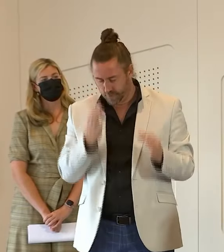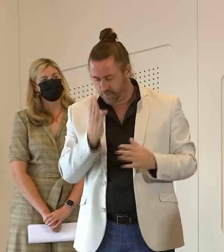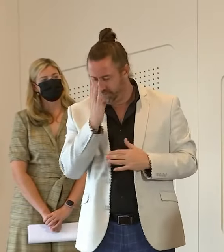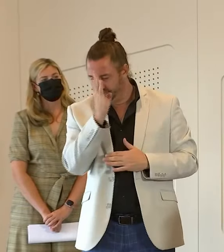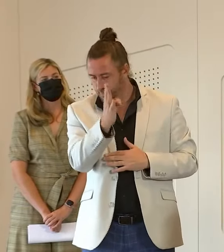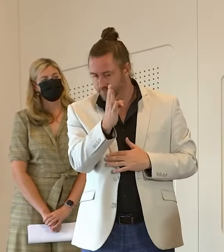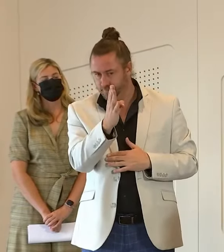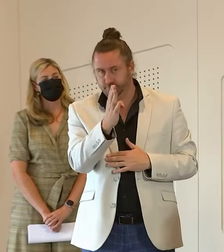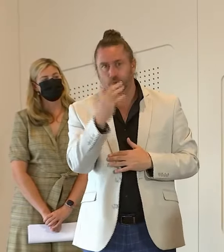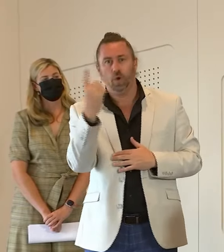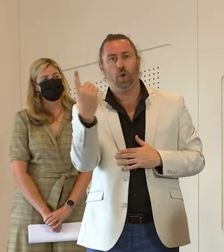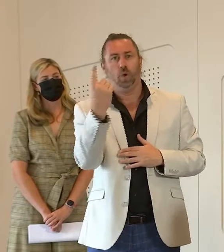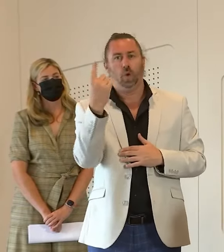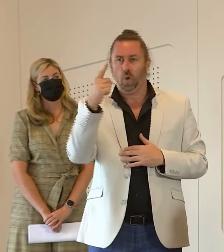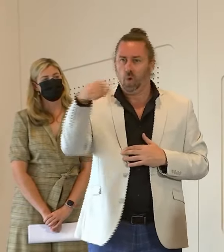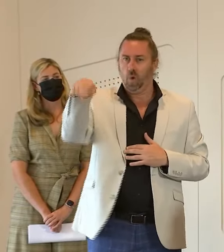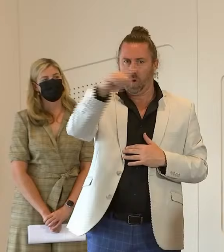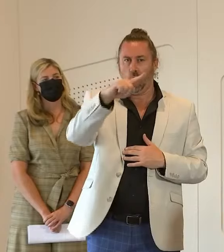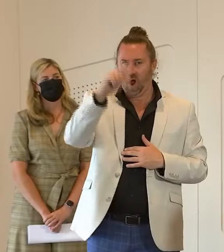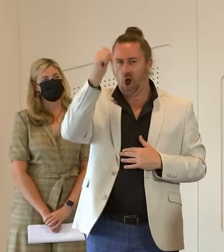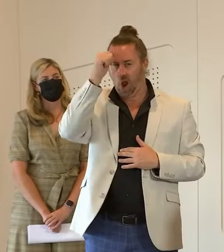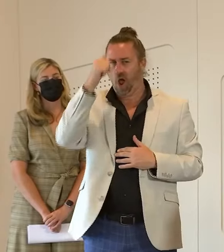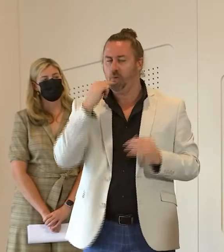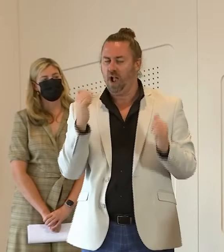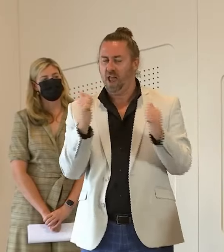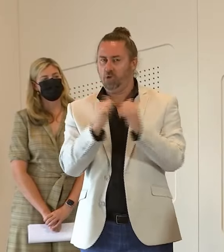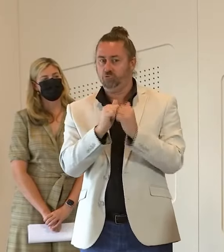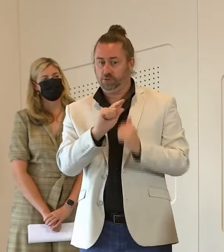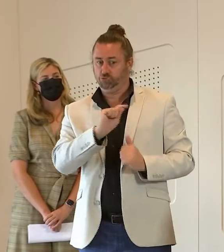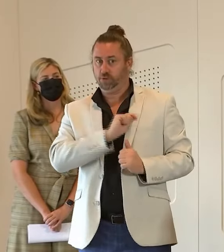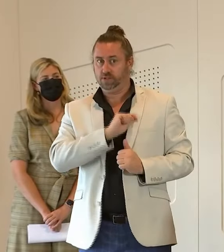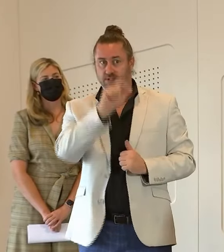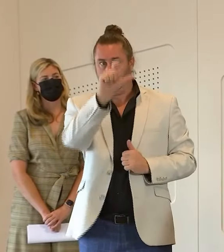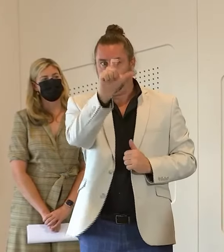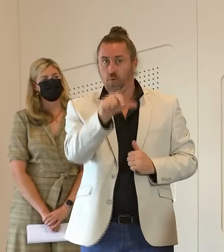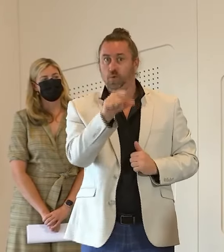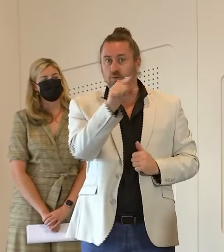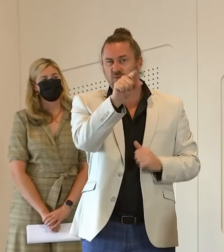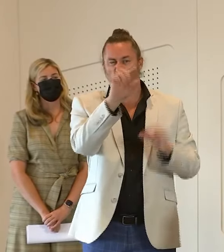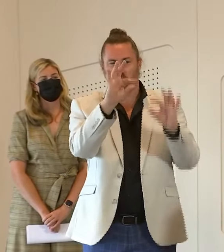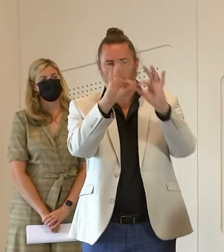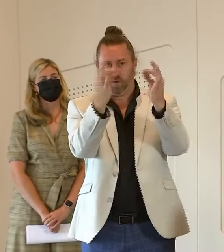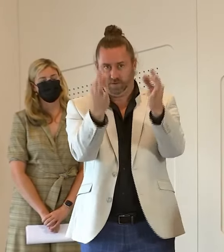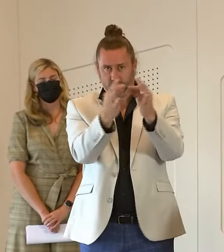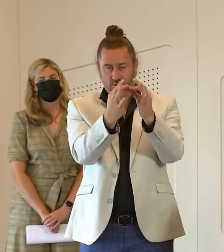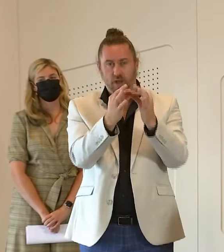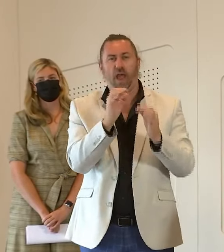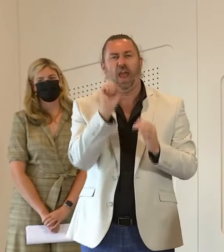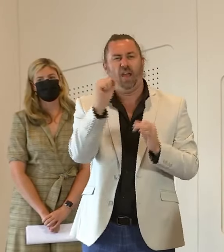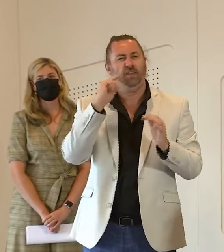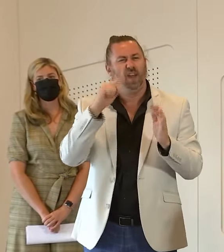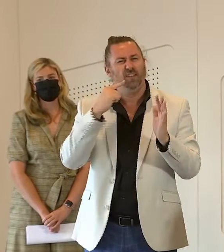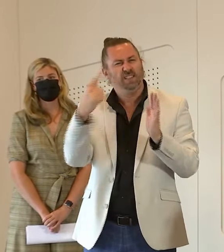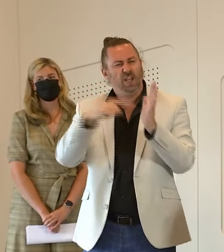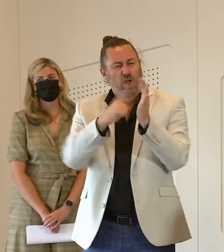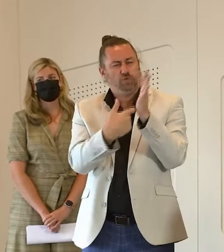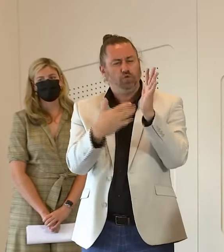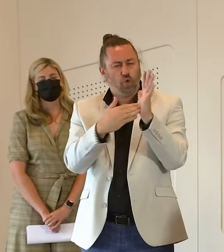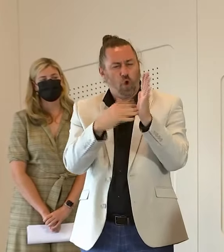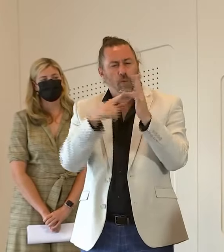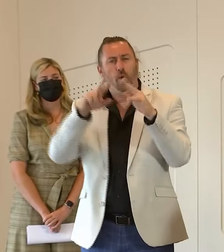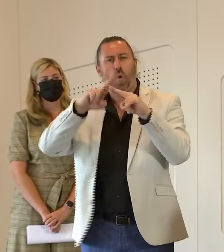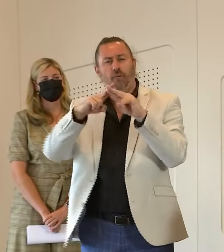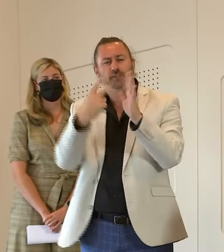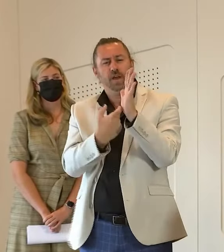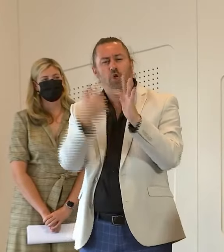to who the public would have confidence in and not only that the terms of reference that is needed to go with